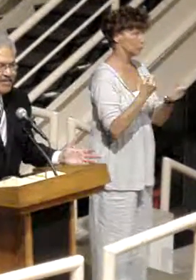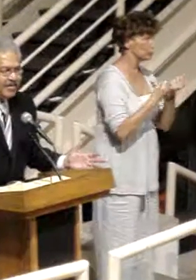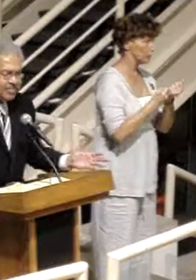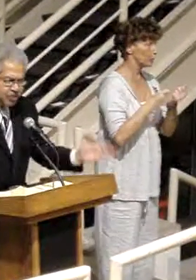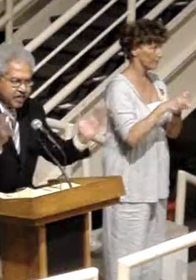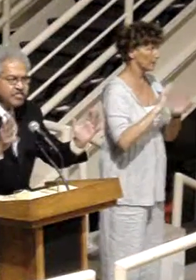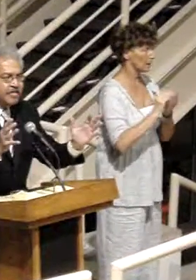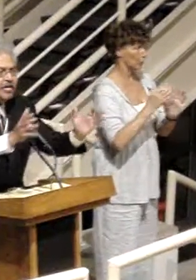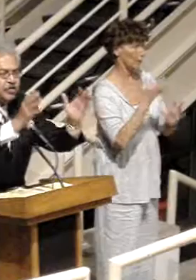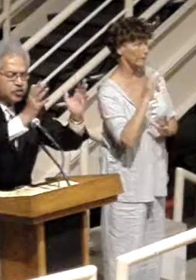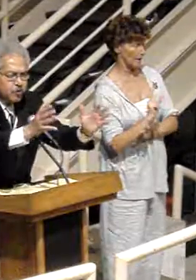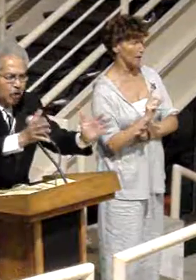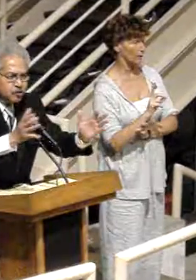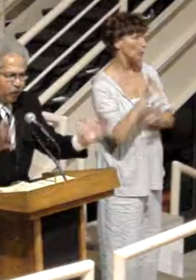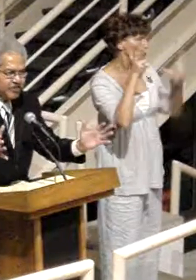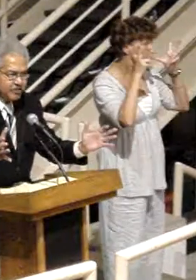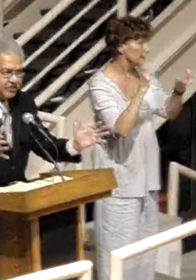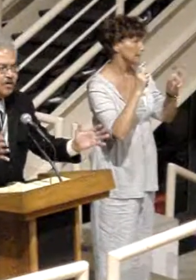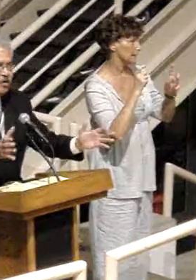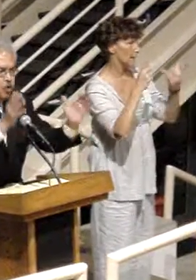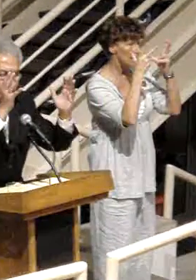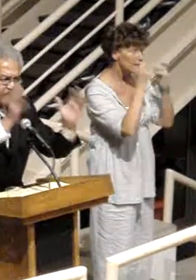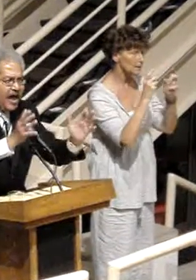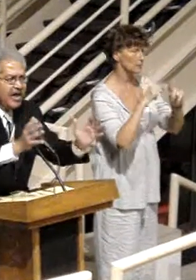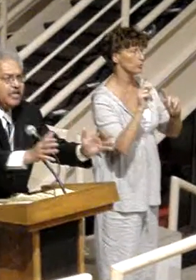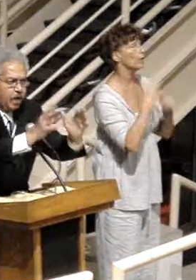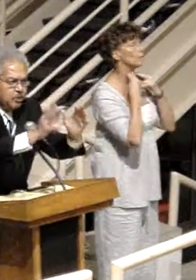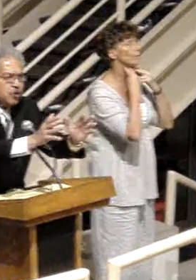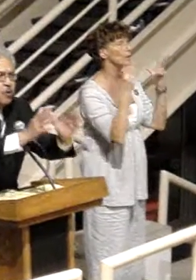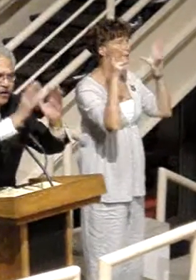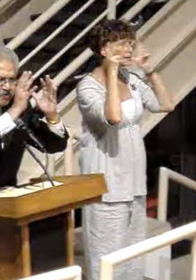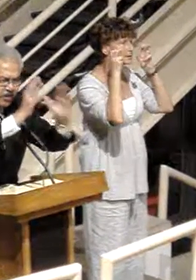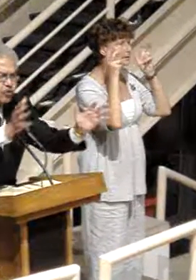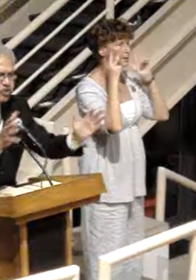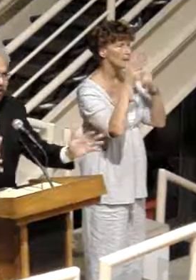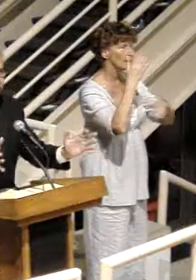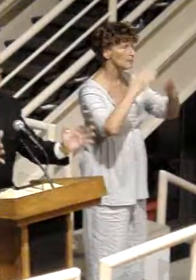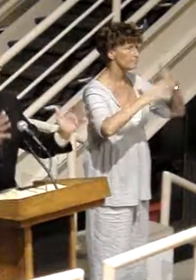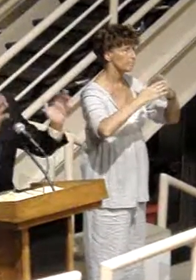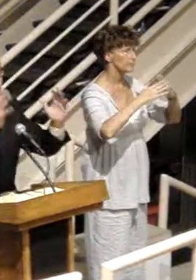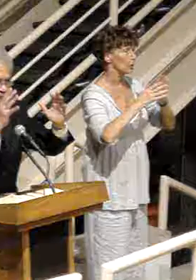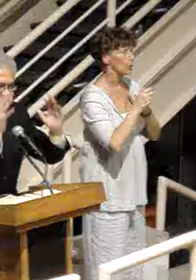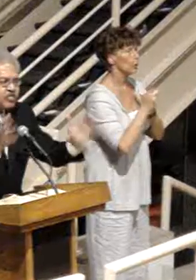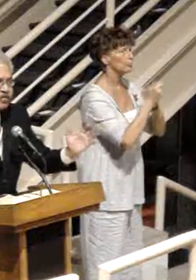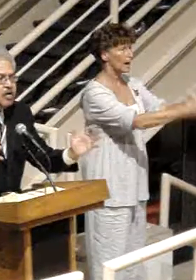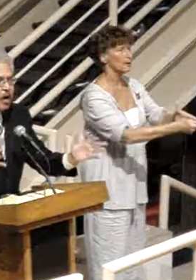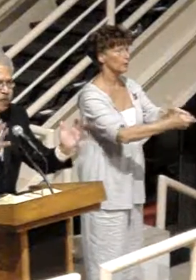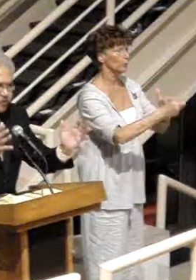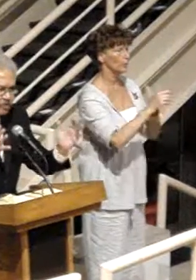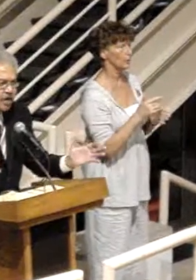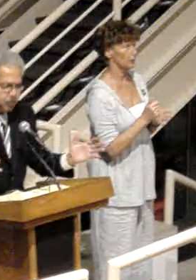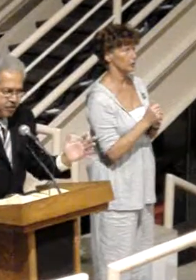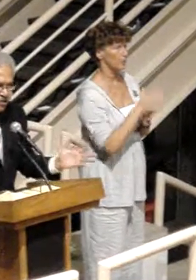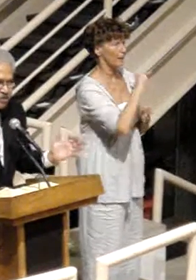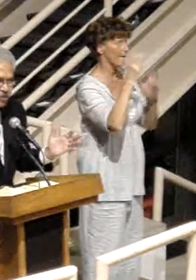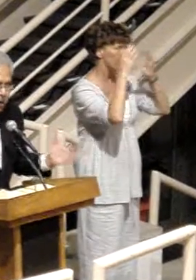is to listen to those voices who provide a new leadership, a new vision of